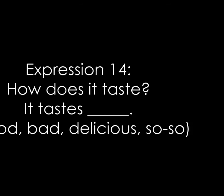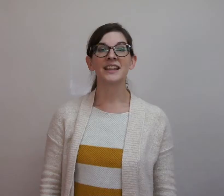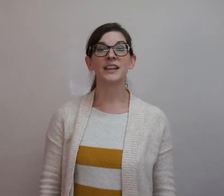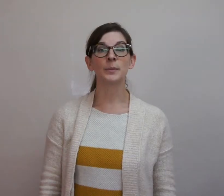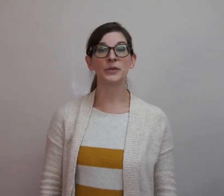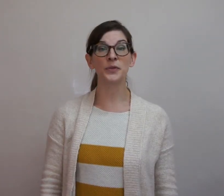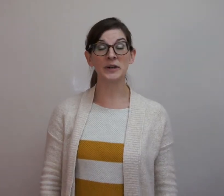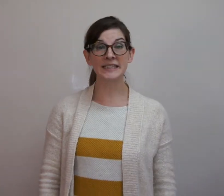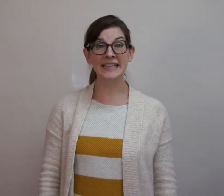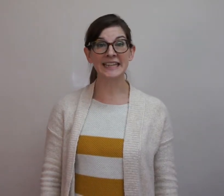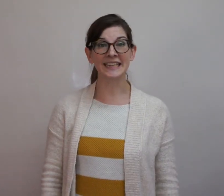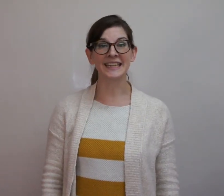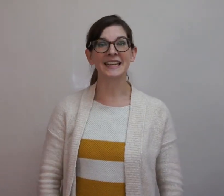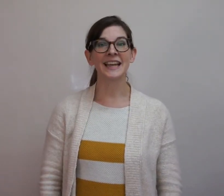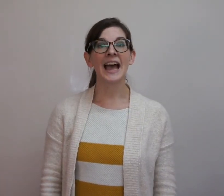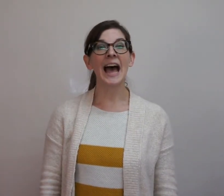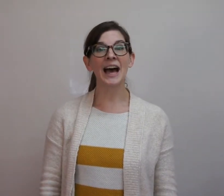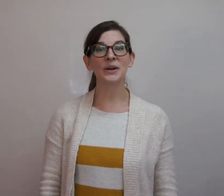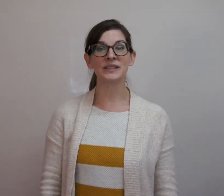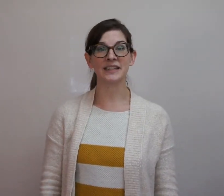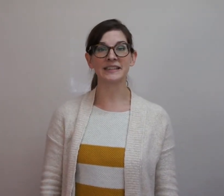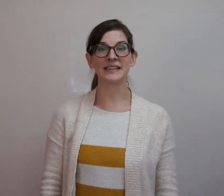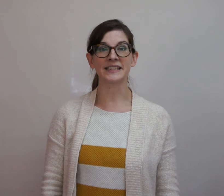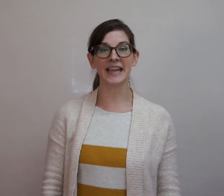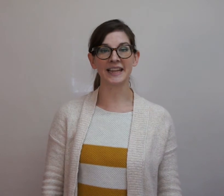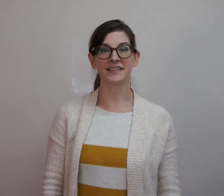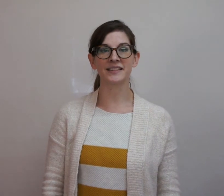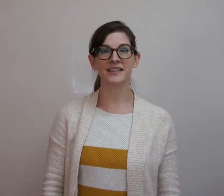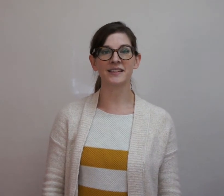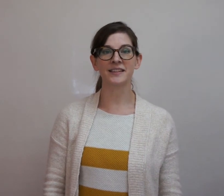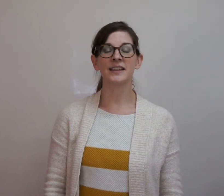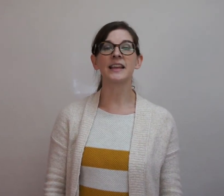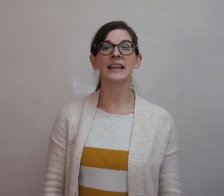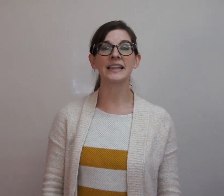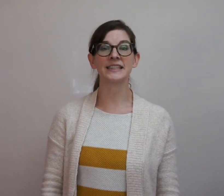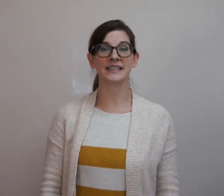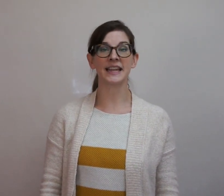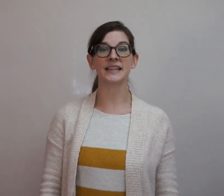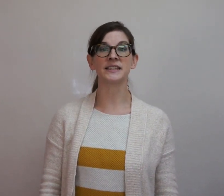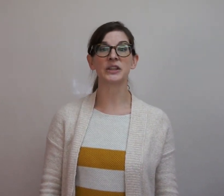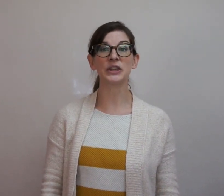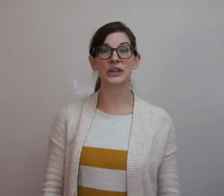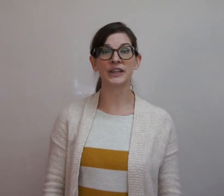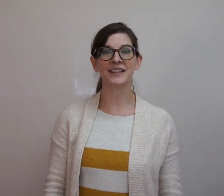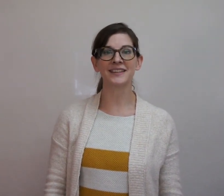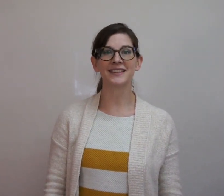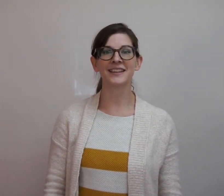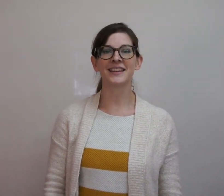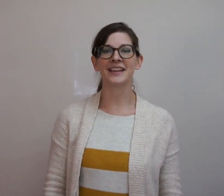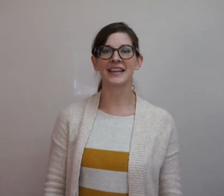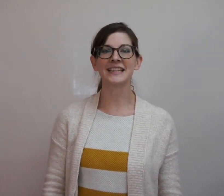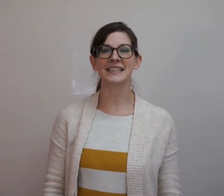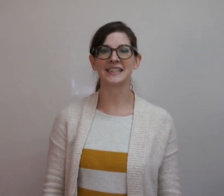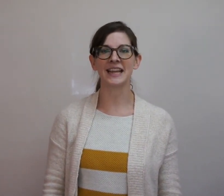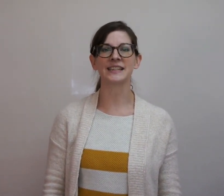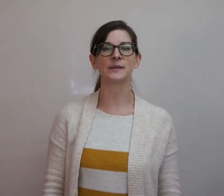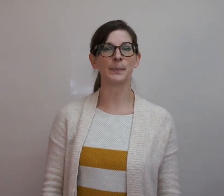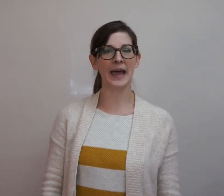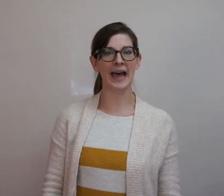Number fourteen, how does it taste? It tastes good. It tastes bad.